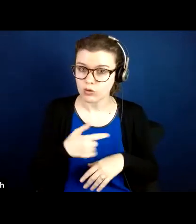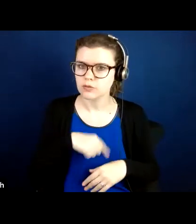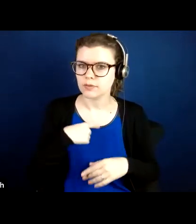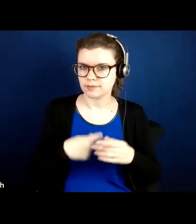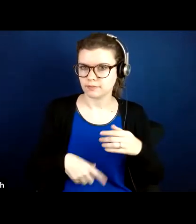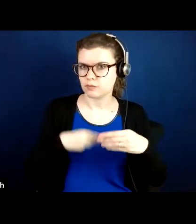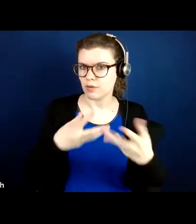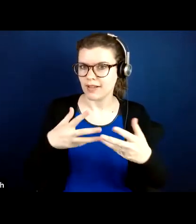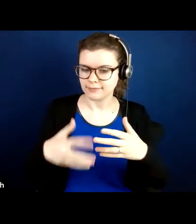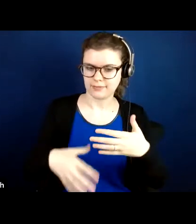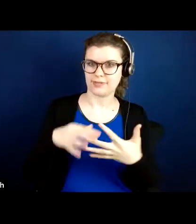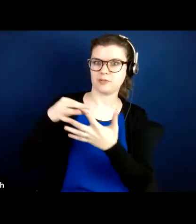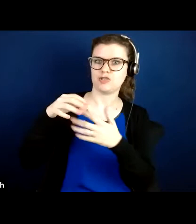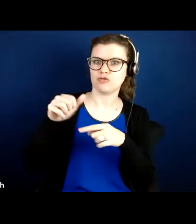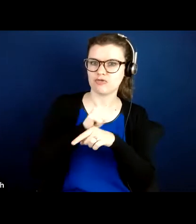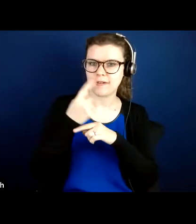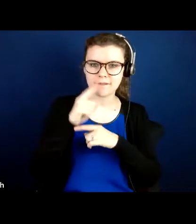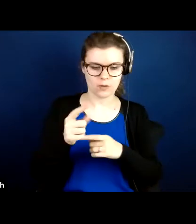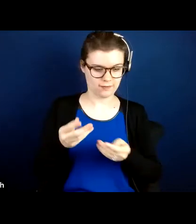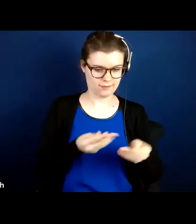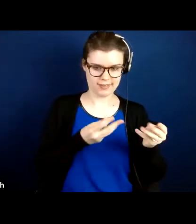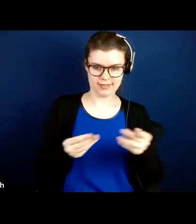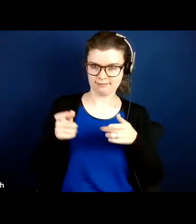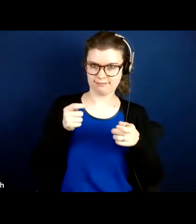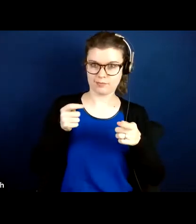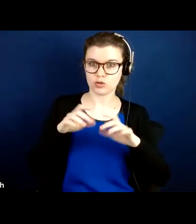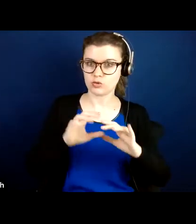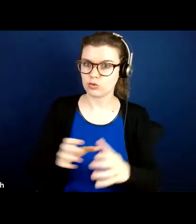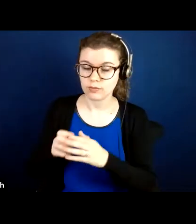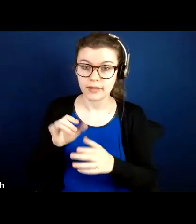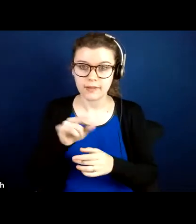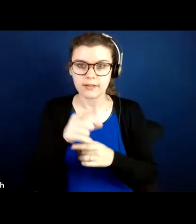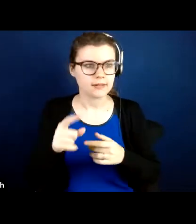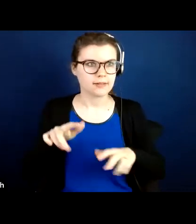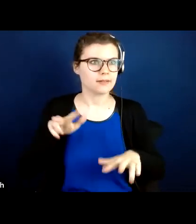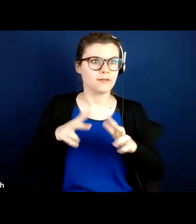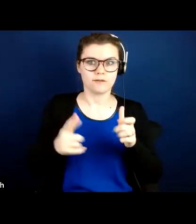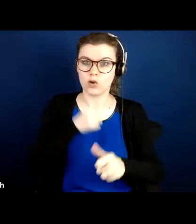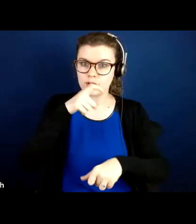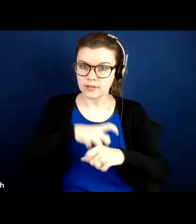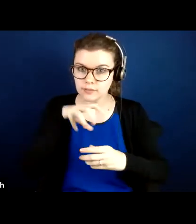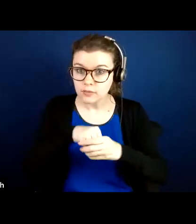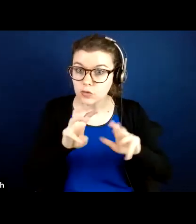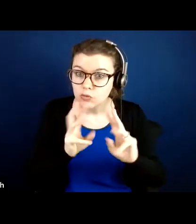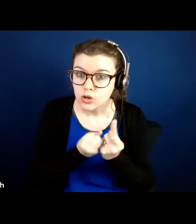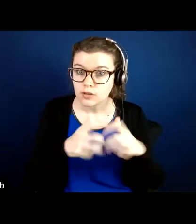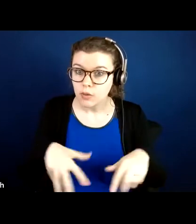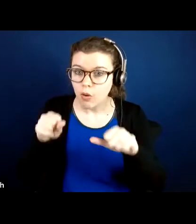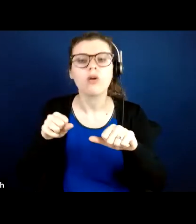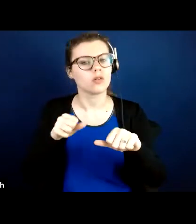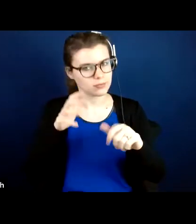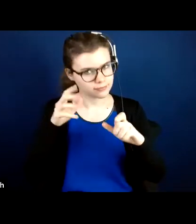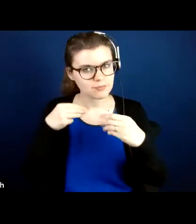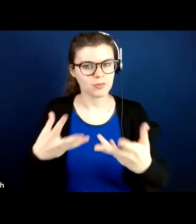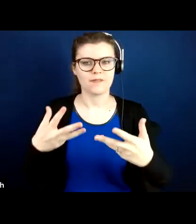So if you're completely new to facilitating groups or working with workshops, that's a nice training that's also included in the Healthy